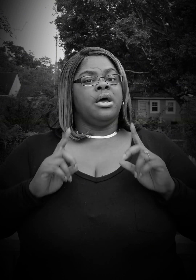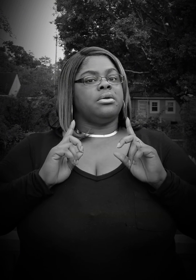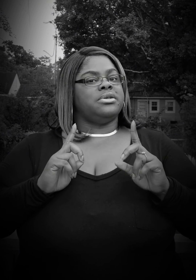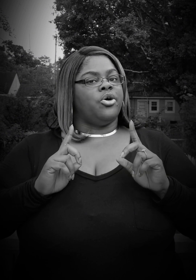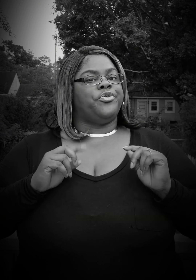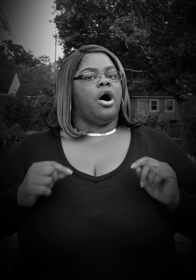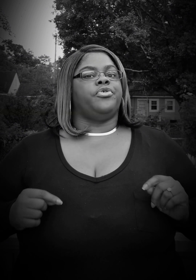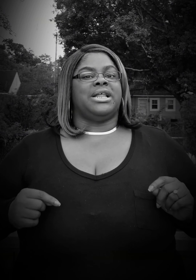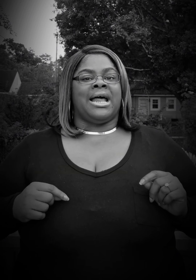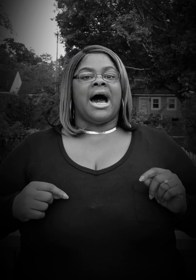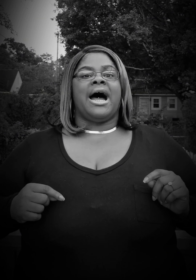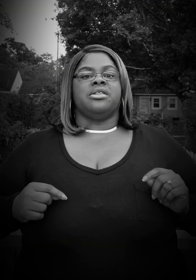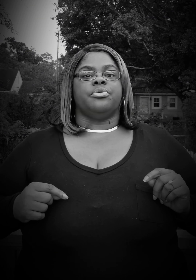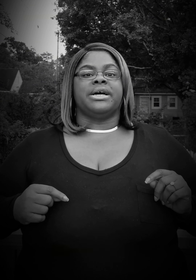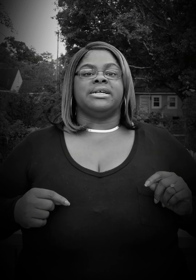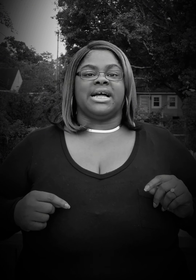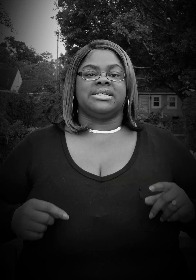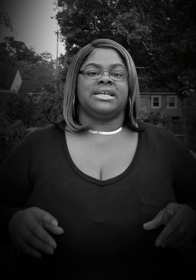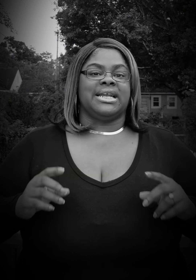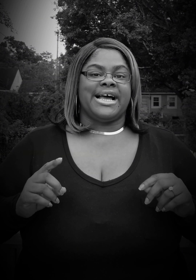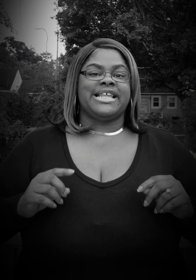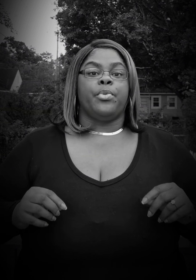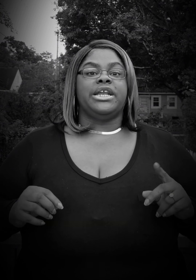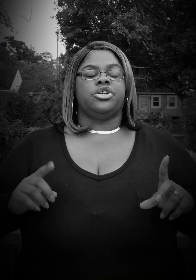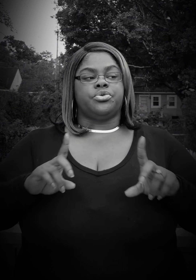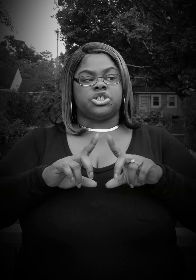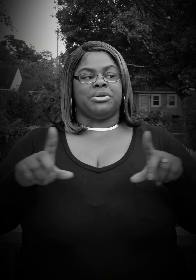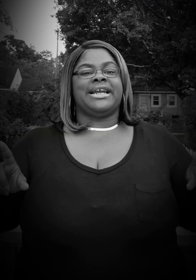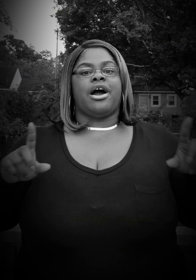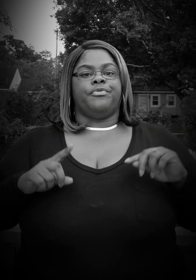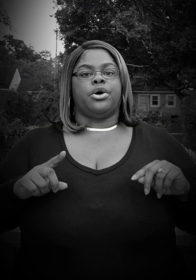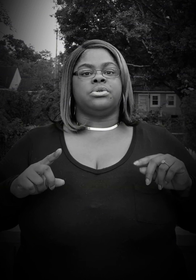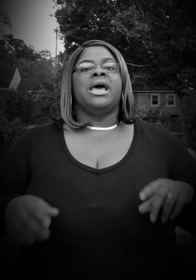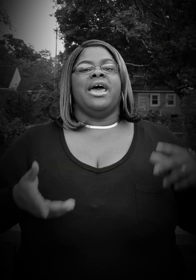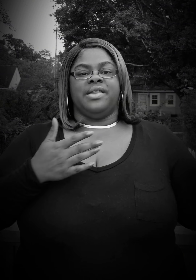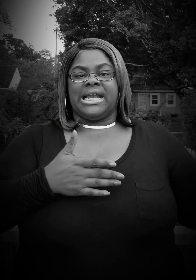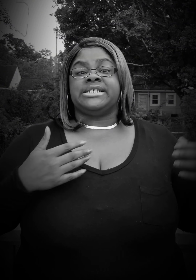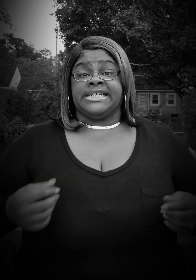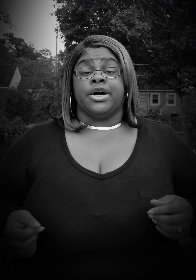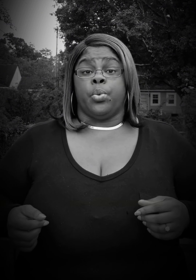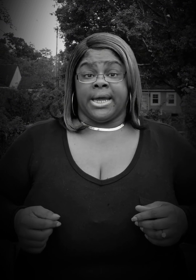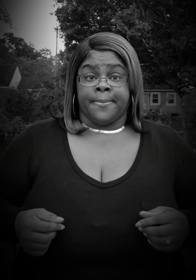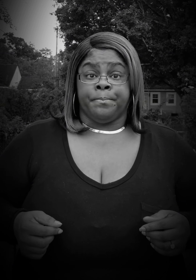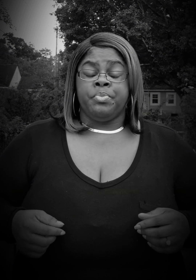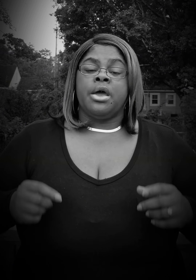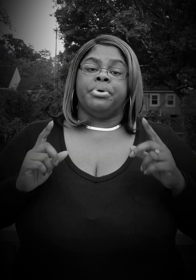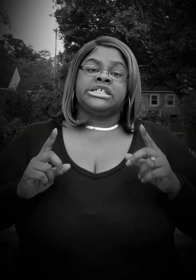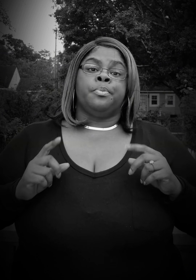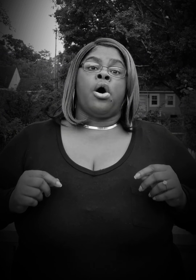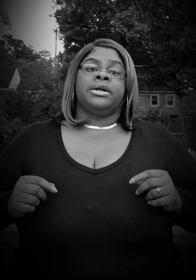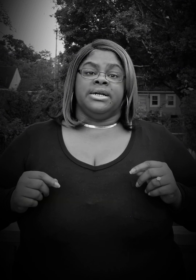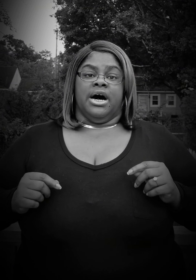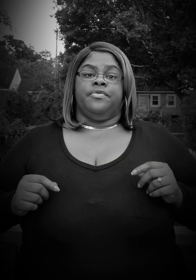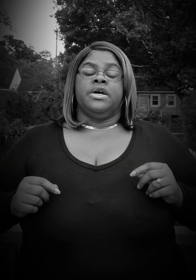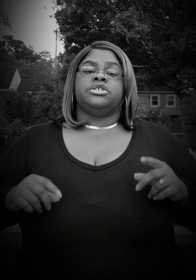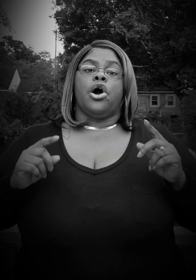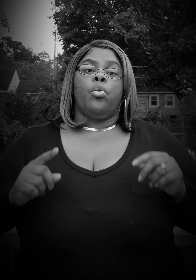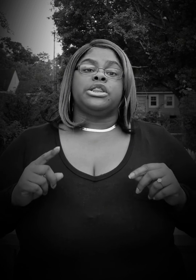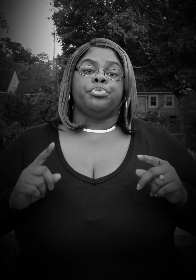don't fall for that either, because like I said, the last thing we need to do is split our vote, and then they still win. Be smart enough to go with the